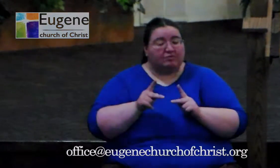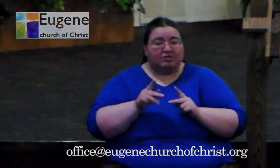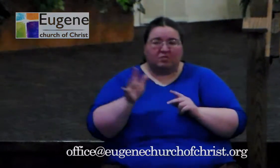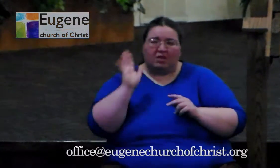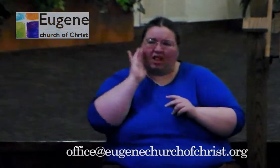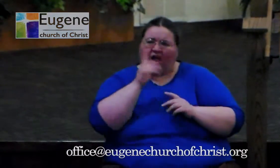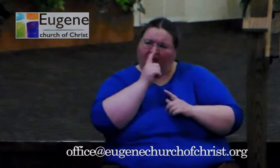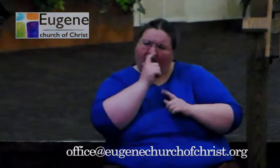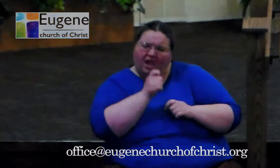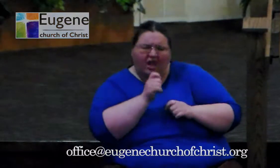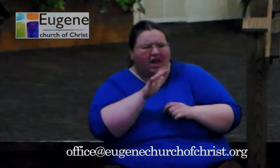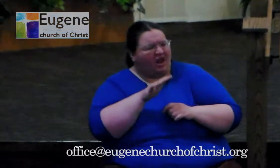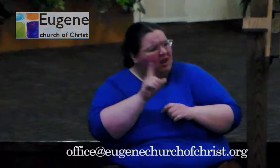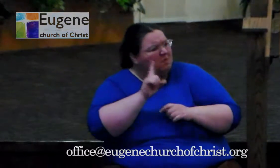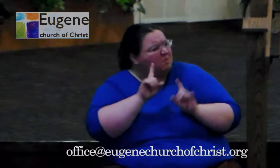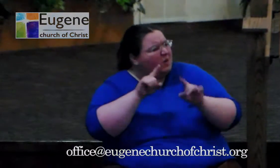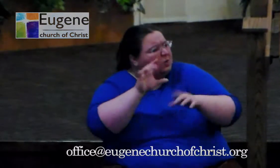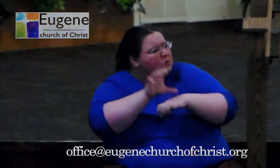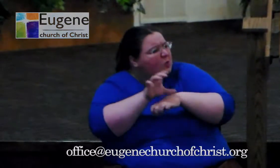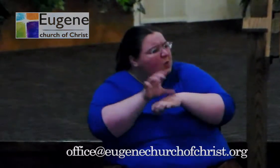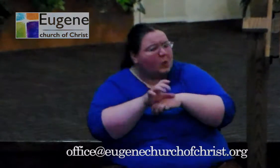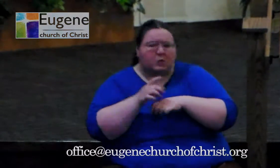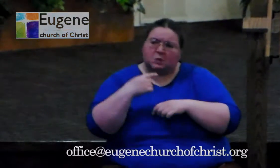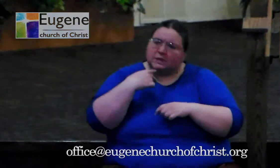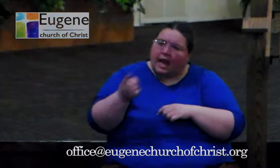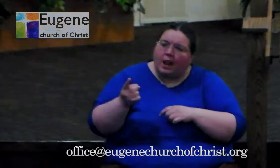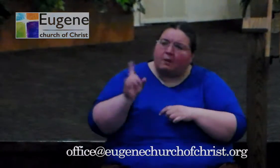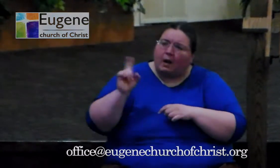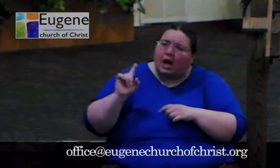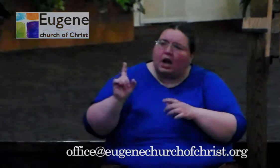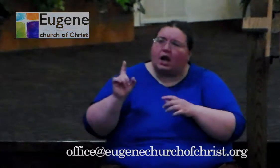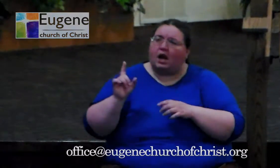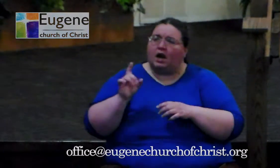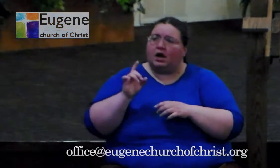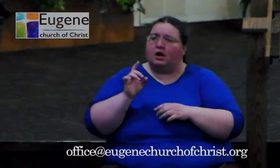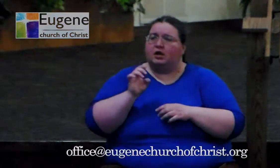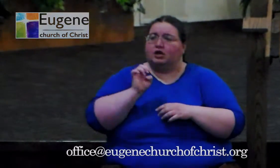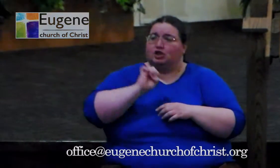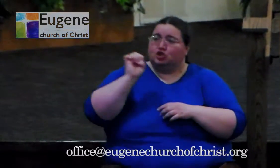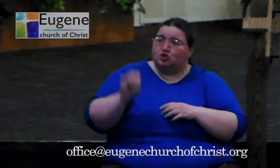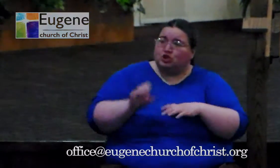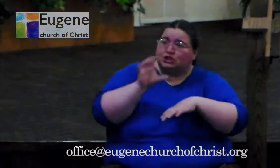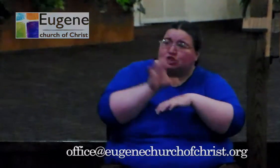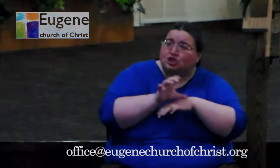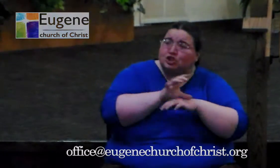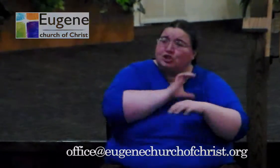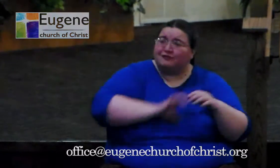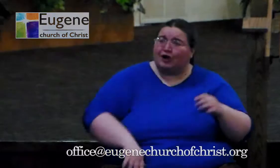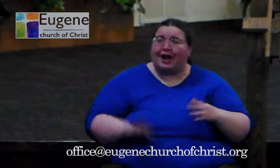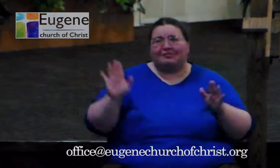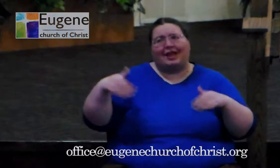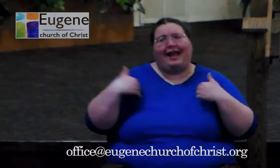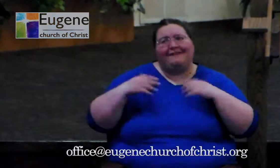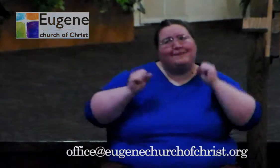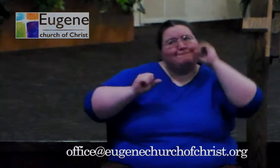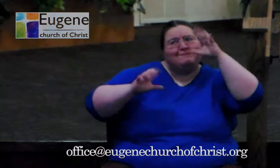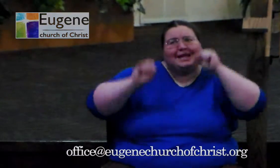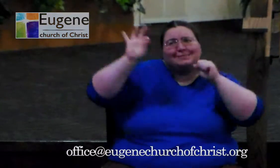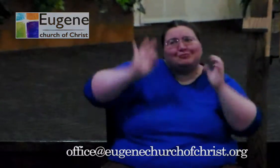go to church? And you'll tell them, you go to the Eugene Church of Christ, and they've got this incredible preacher over there. And they will say, hey, I'd like to go with you sometime.